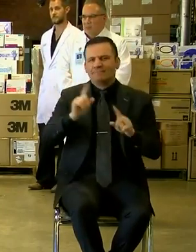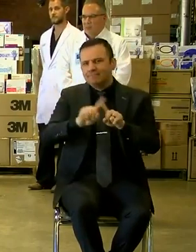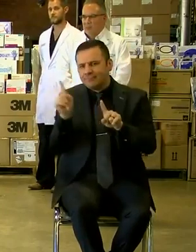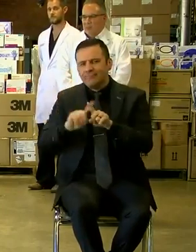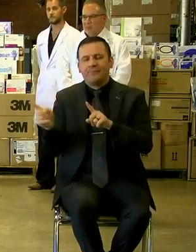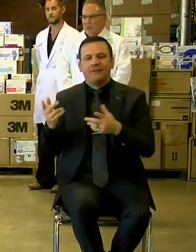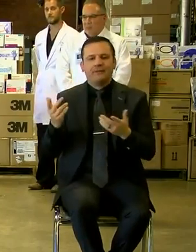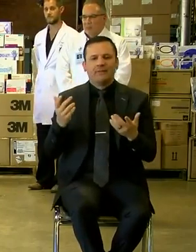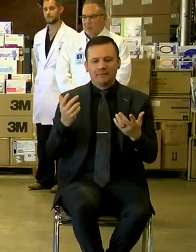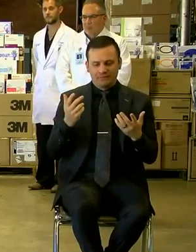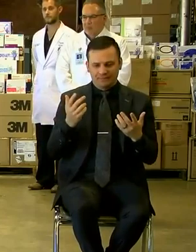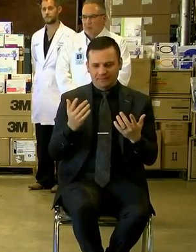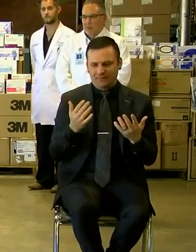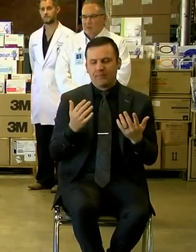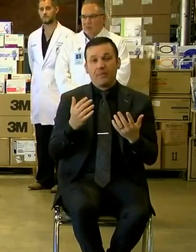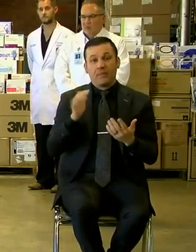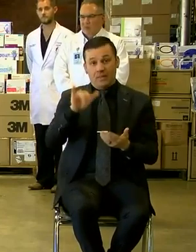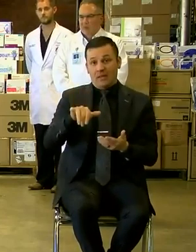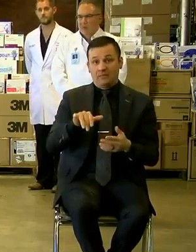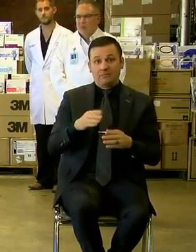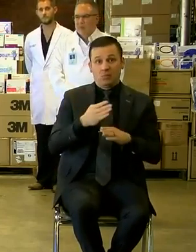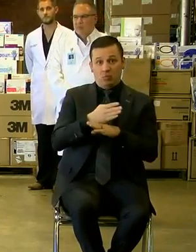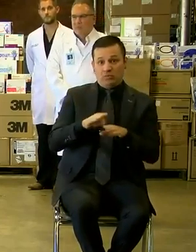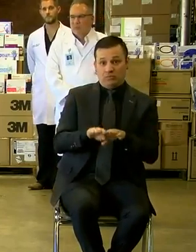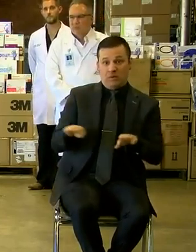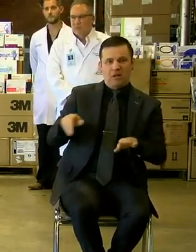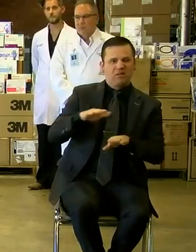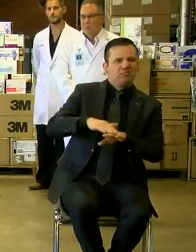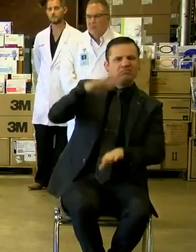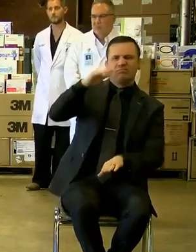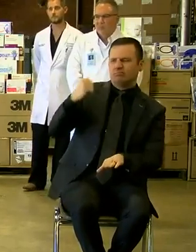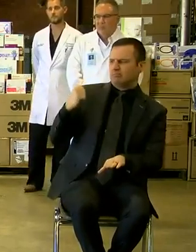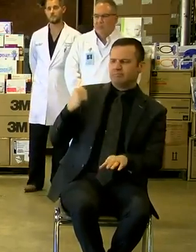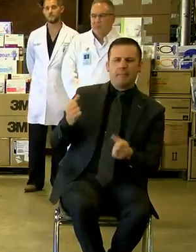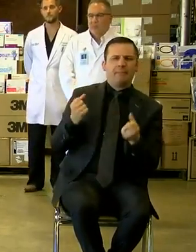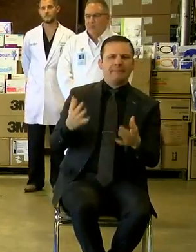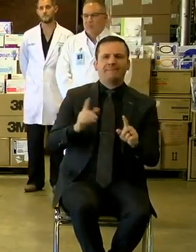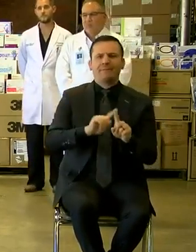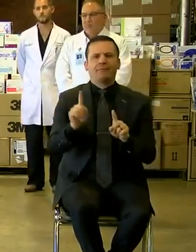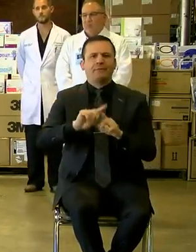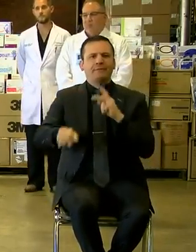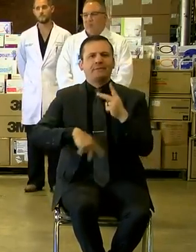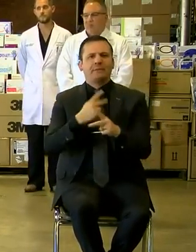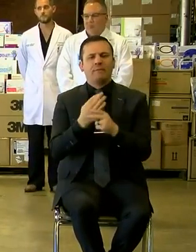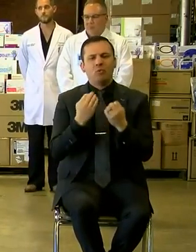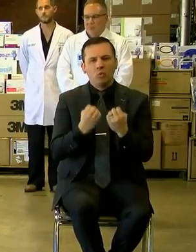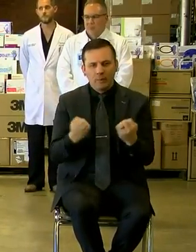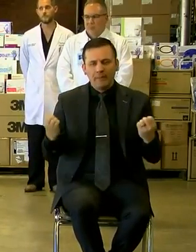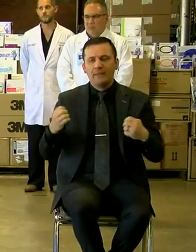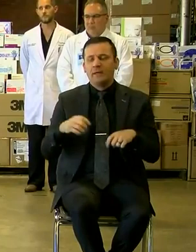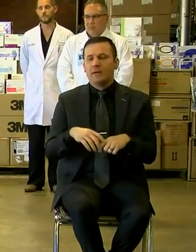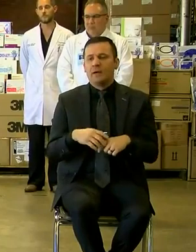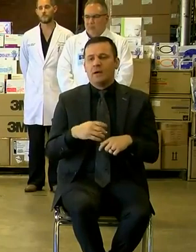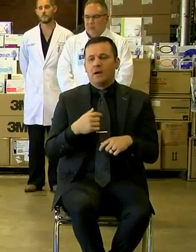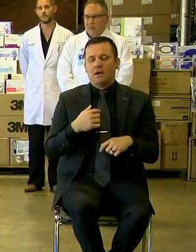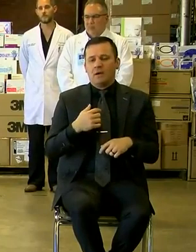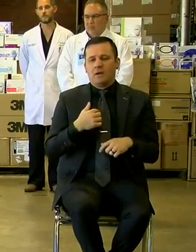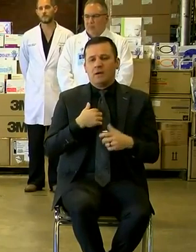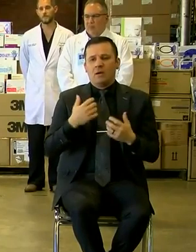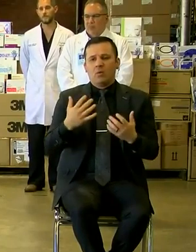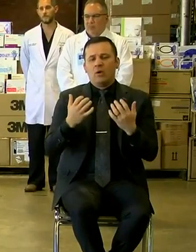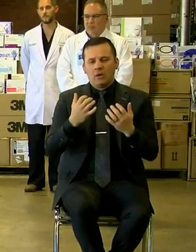the pallets behind me are loaded with different types of equipment that I want to